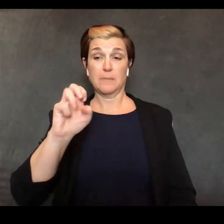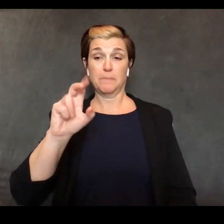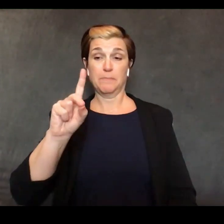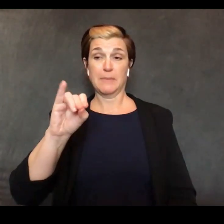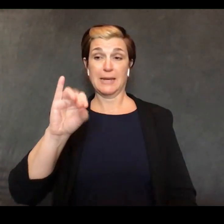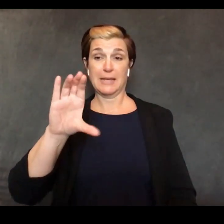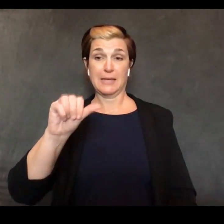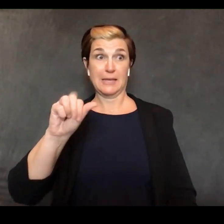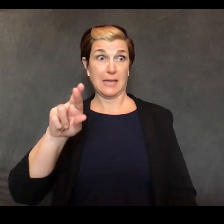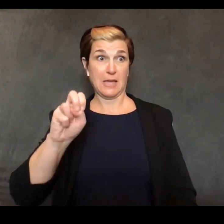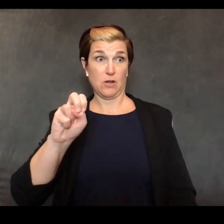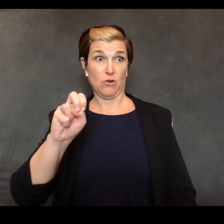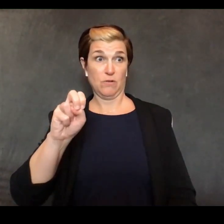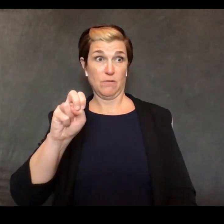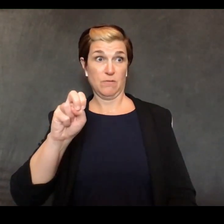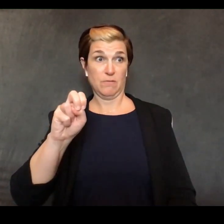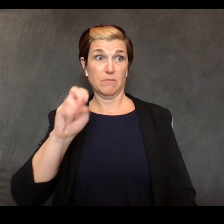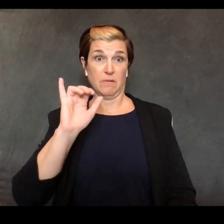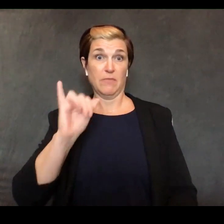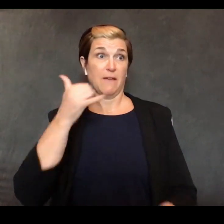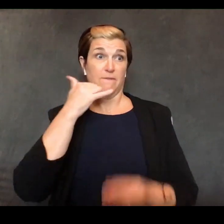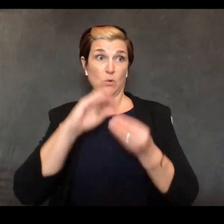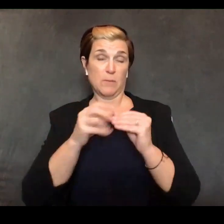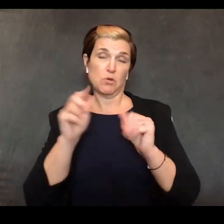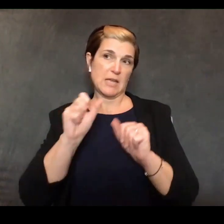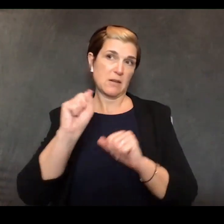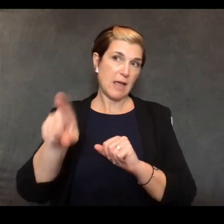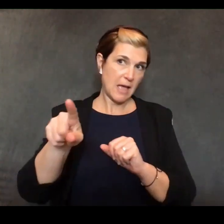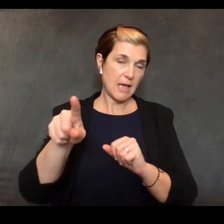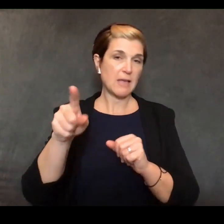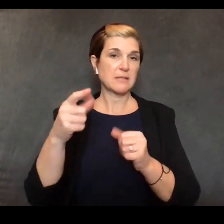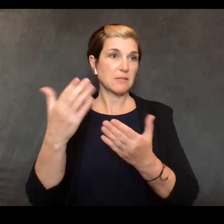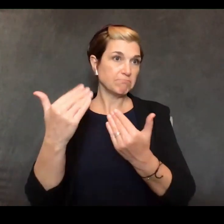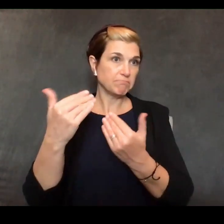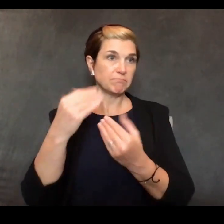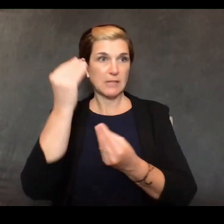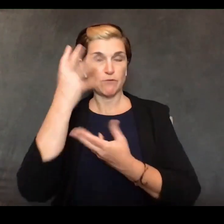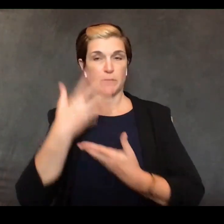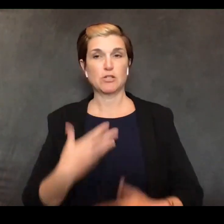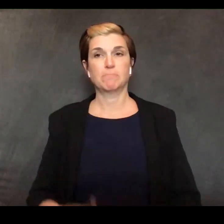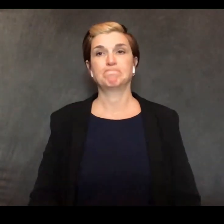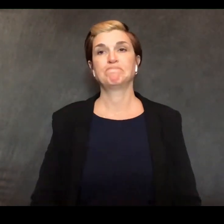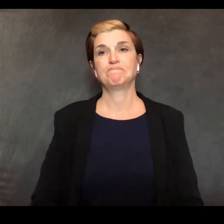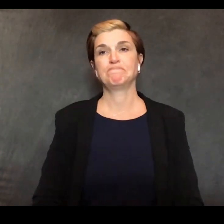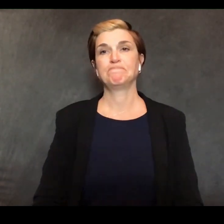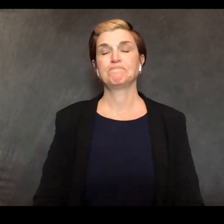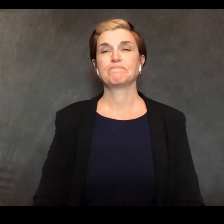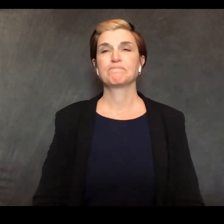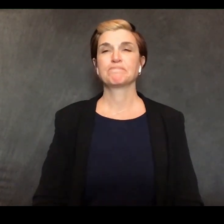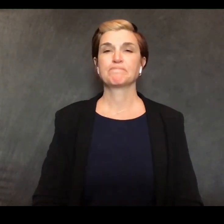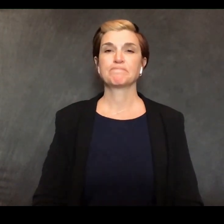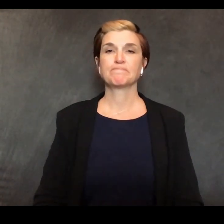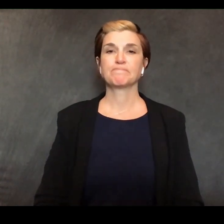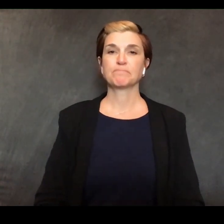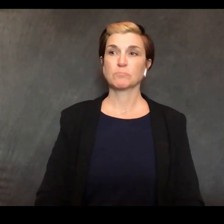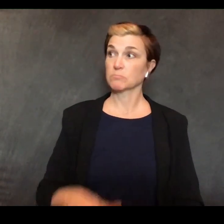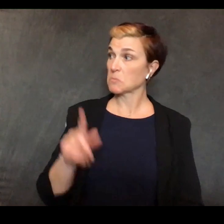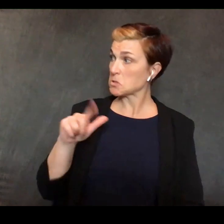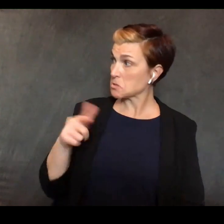open thank you thank you very much Admiral if you'd say a few words about where we're going and then I'd like to ask Dr. Birx to say a